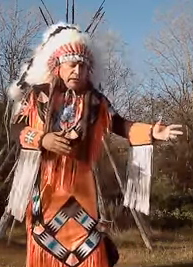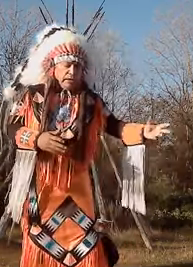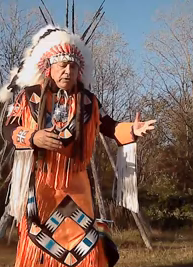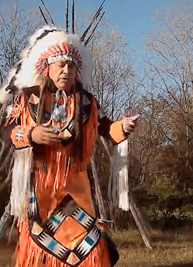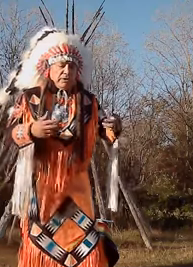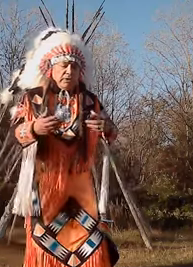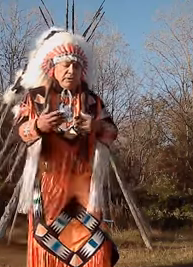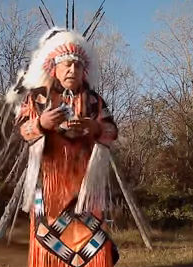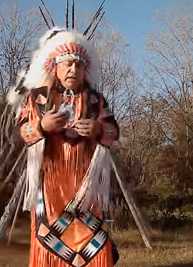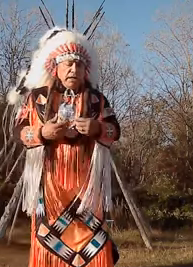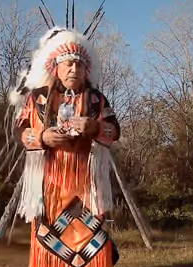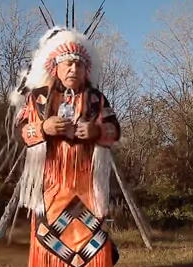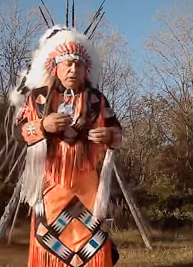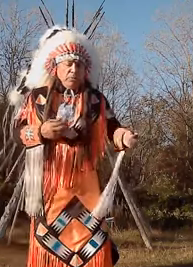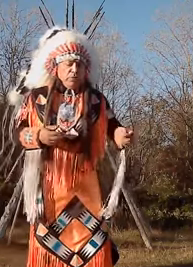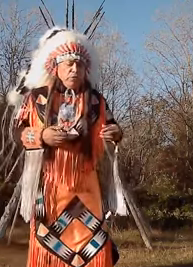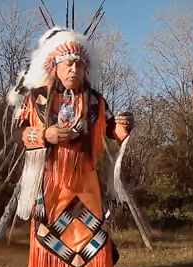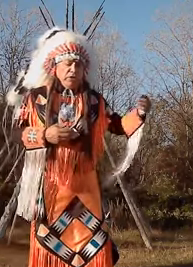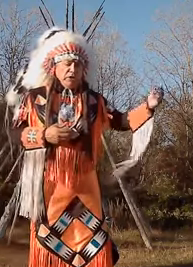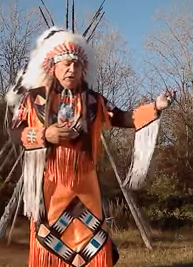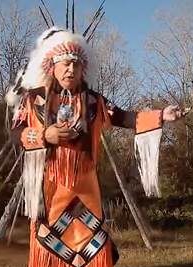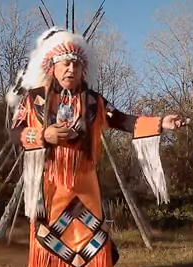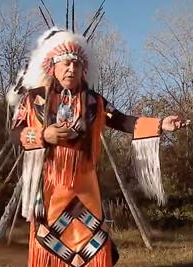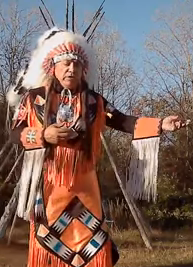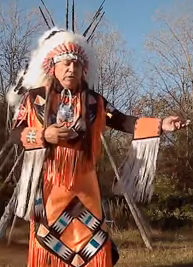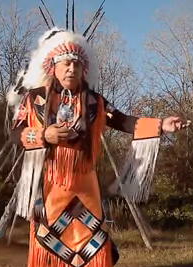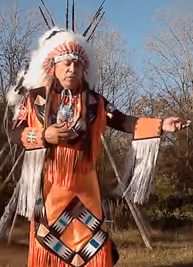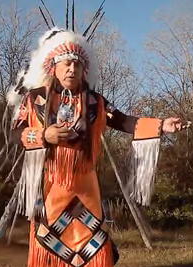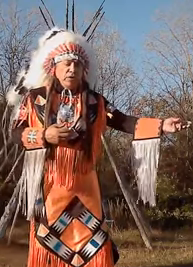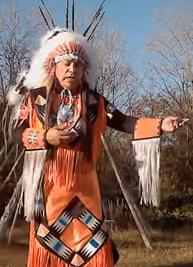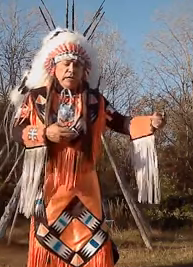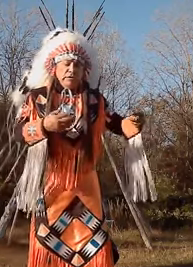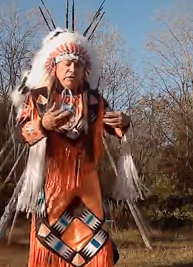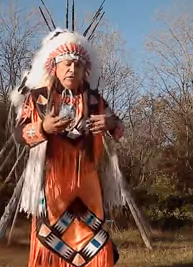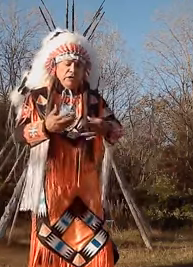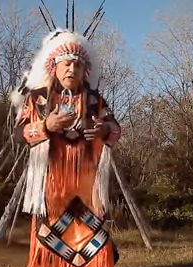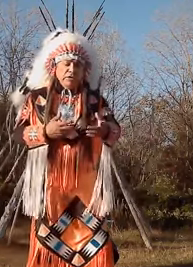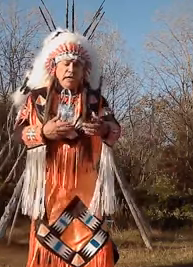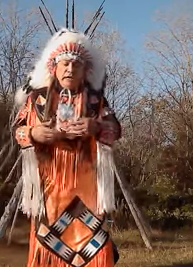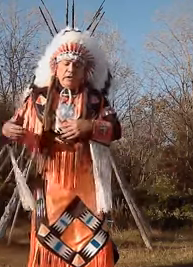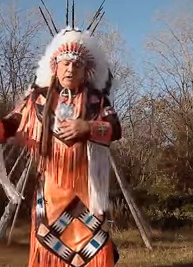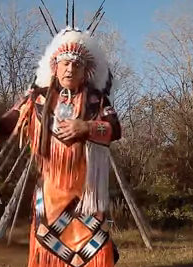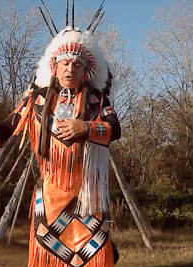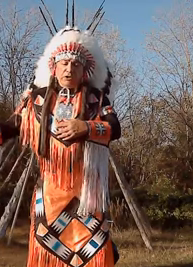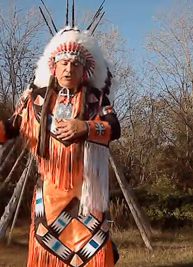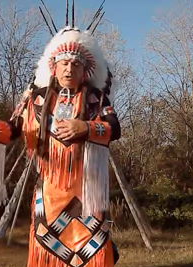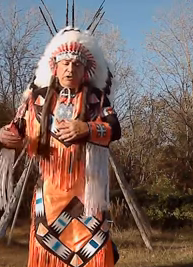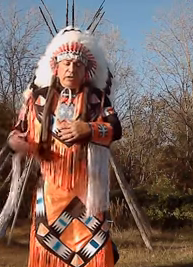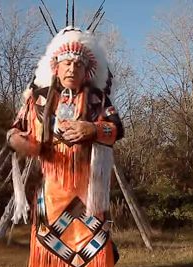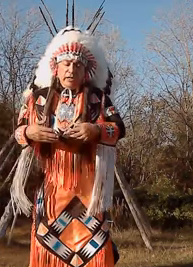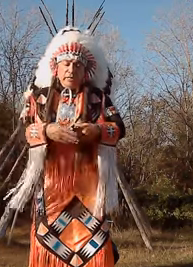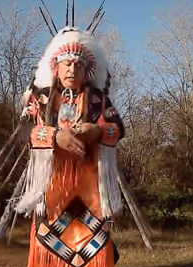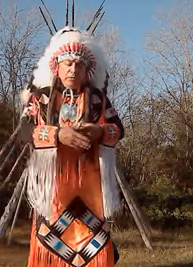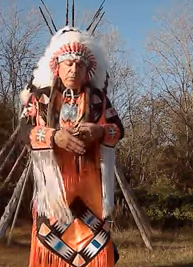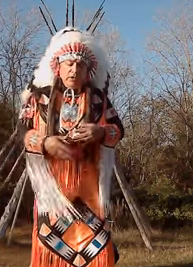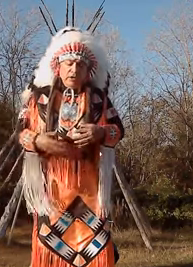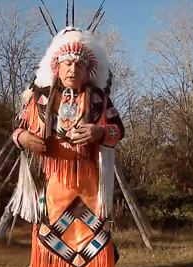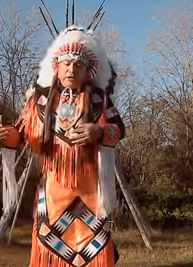use this sign language to put those words. And you hear the word, then you see the sign. The Uchis could do that. They could, and the